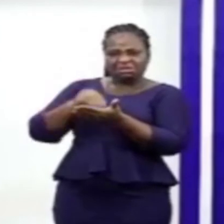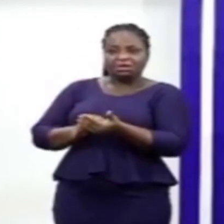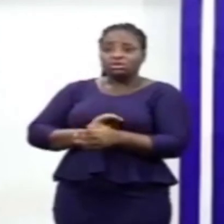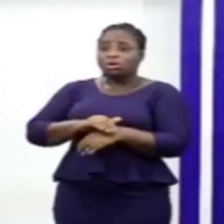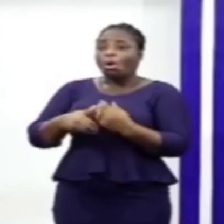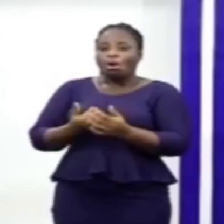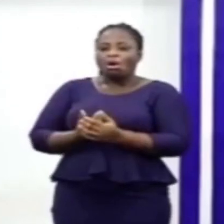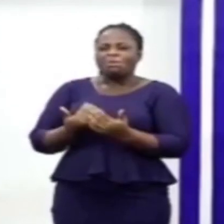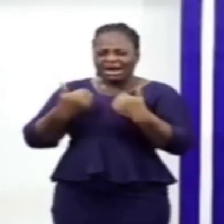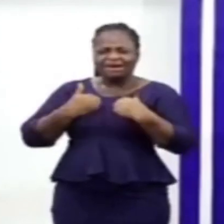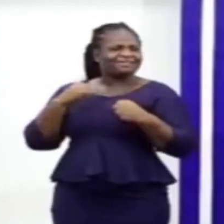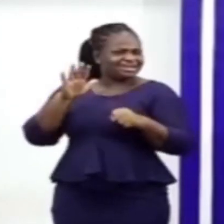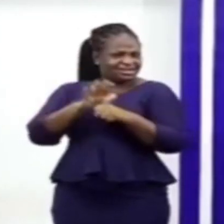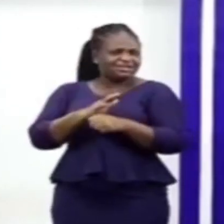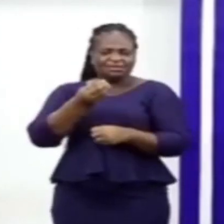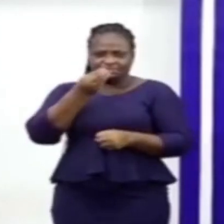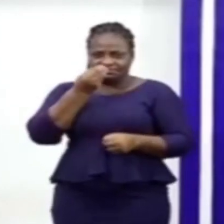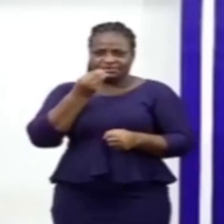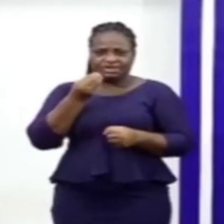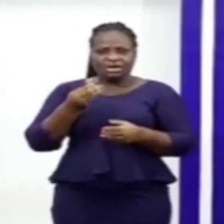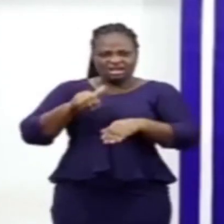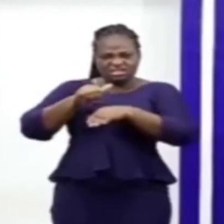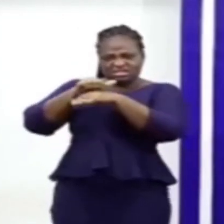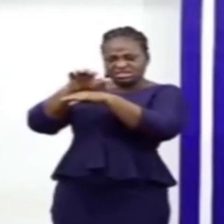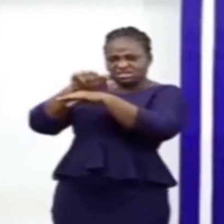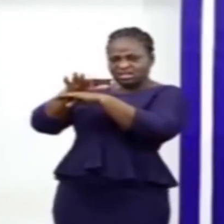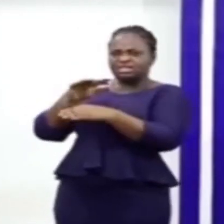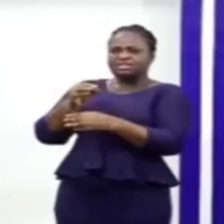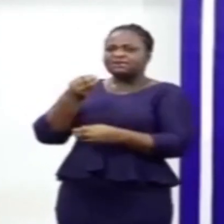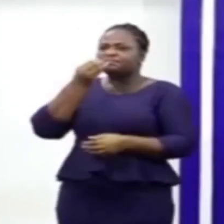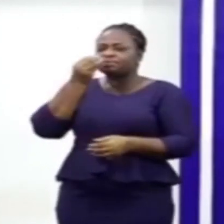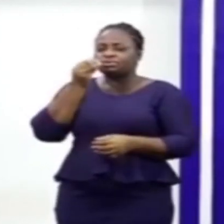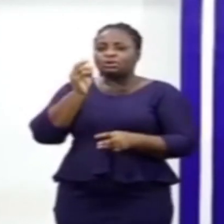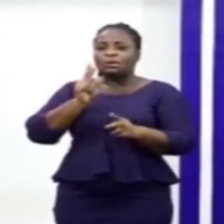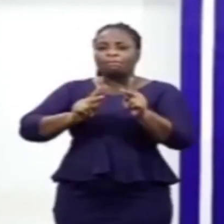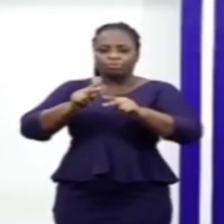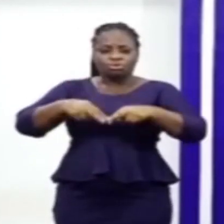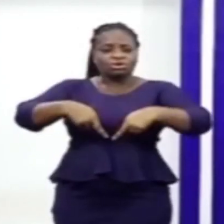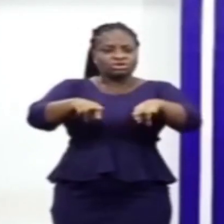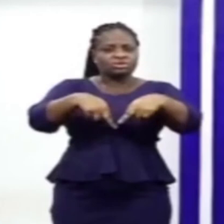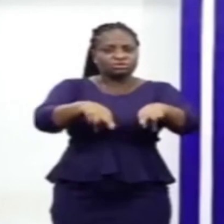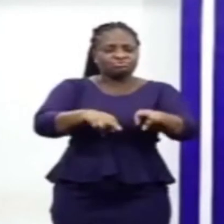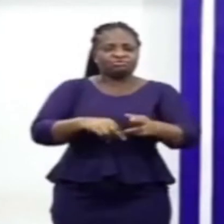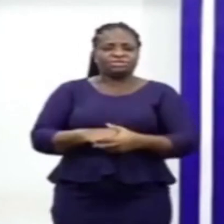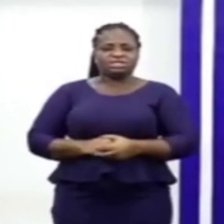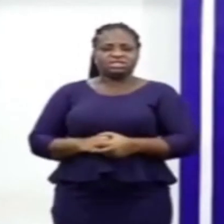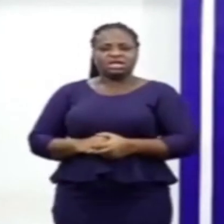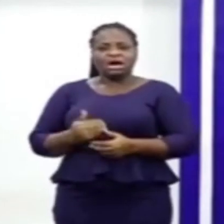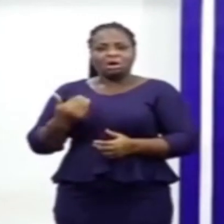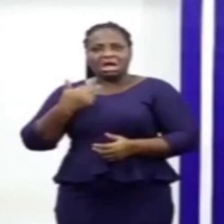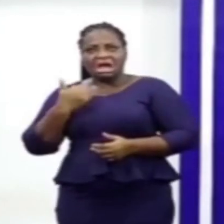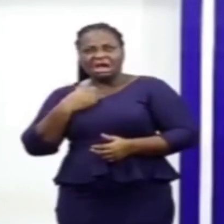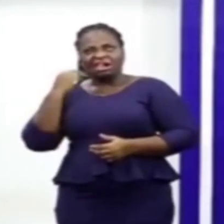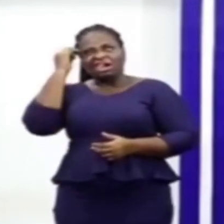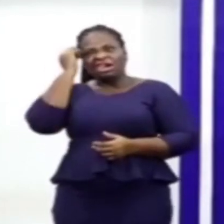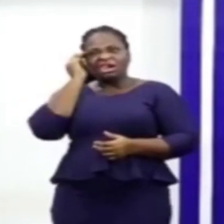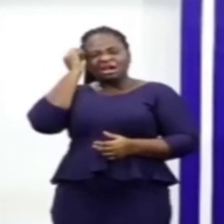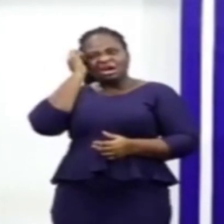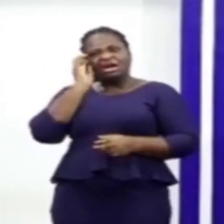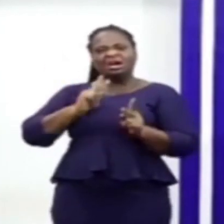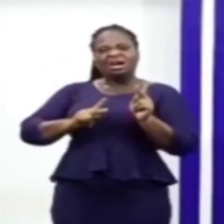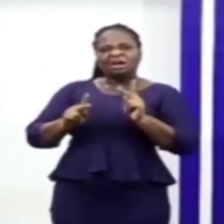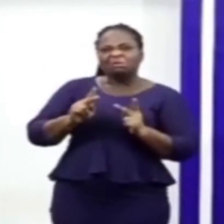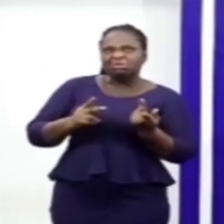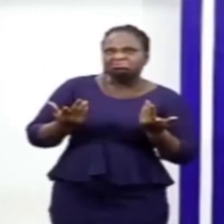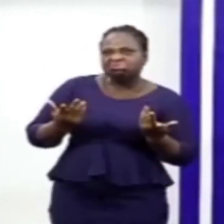we have enough food for them. We are also sending food to people on the street. We have like the mental retarded people.